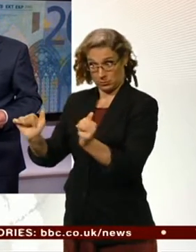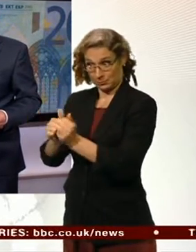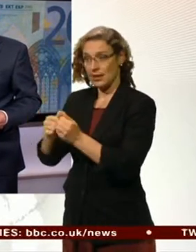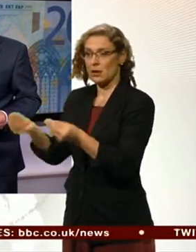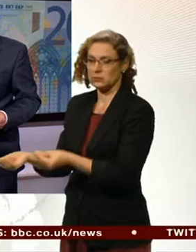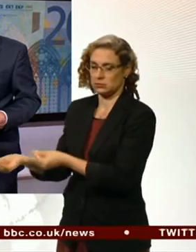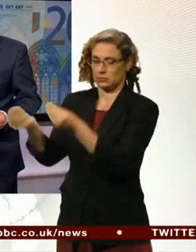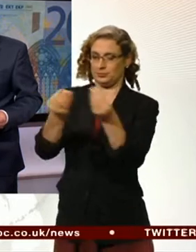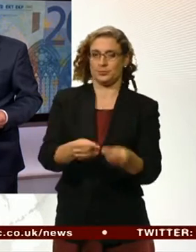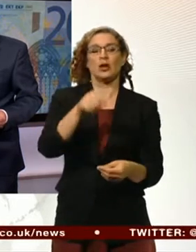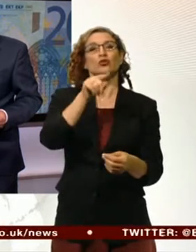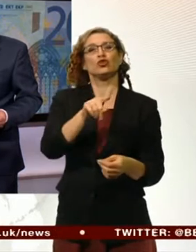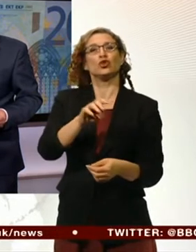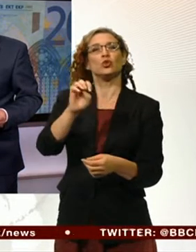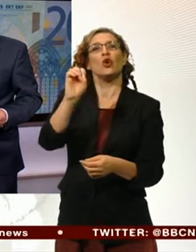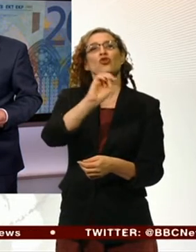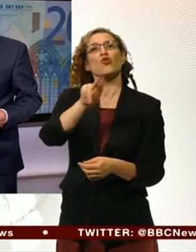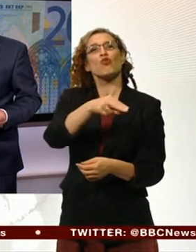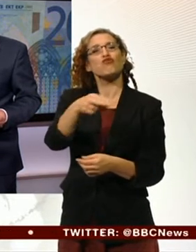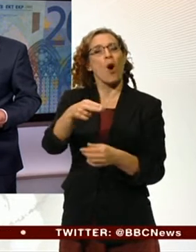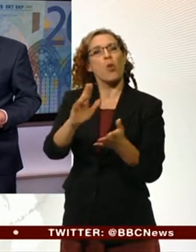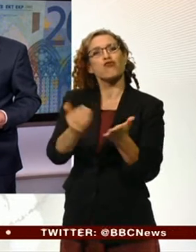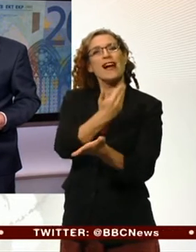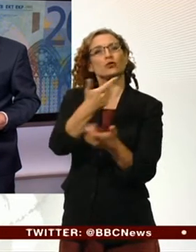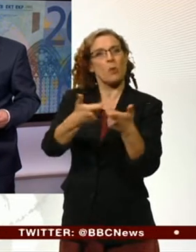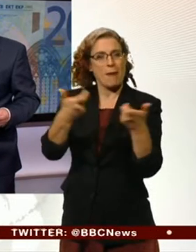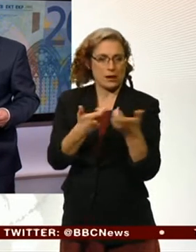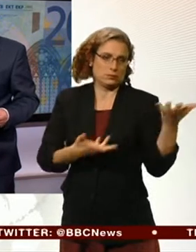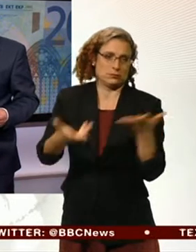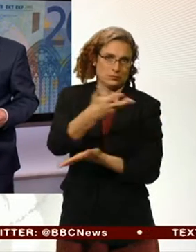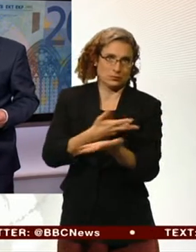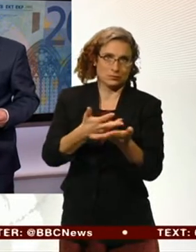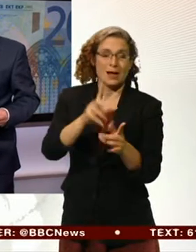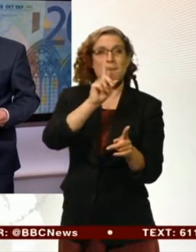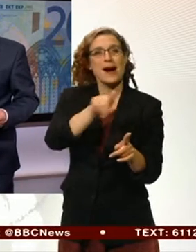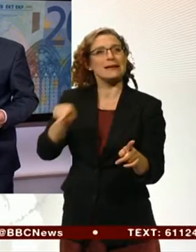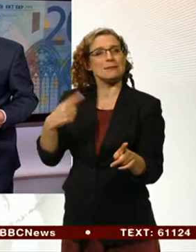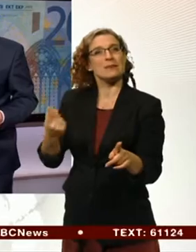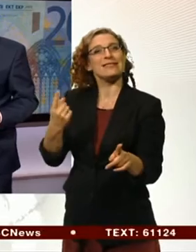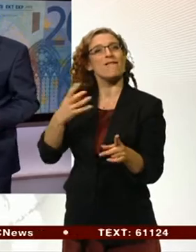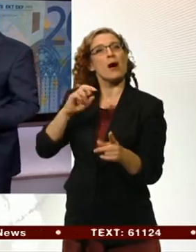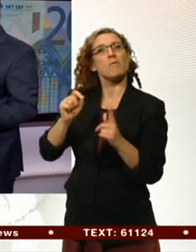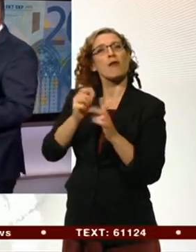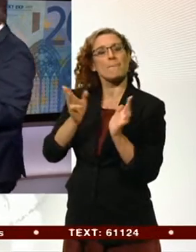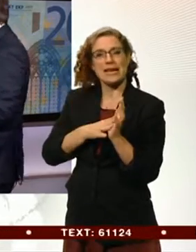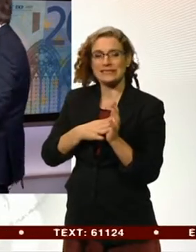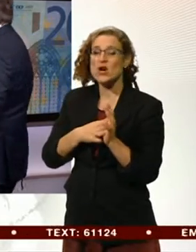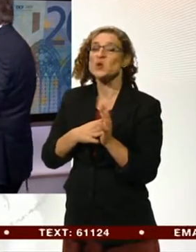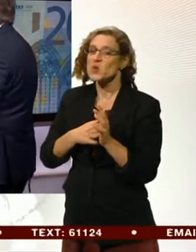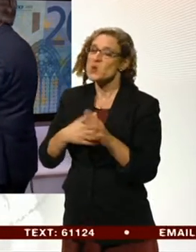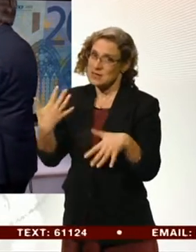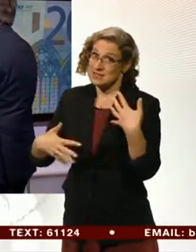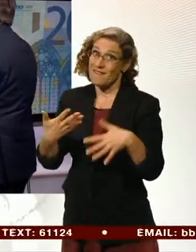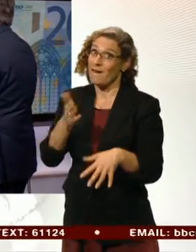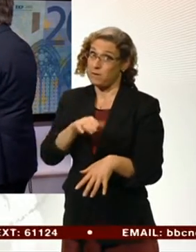rescue package. But it came at a heavy price politically for the Prime Minister. Our correspondent, Paul Adams, is in